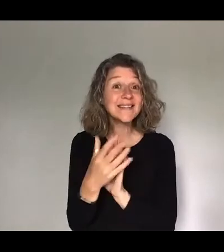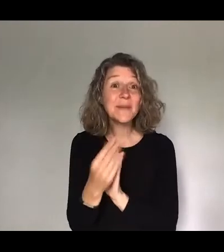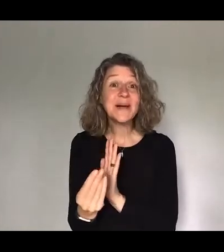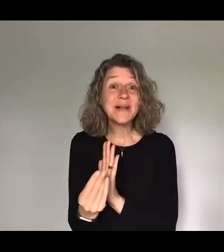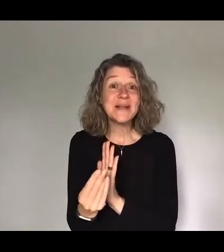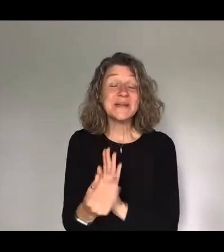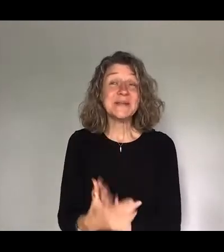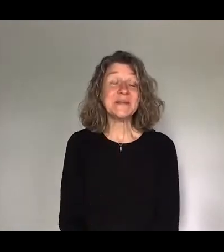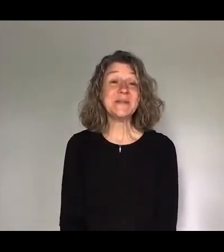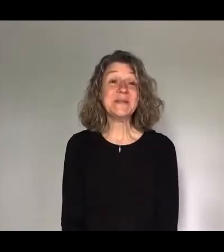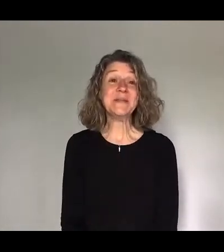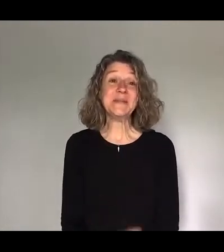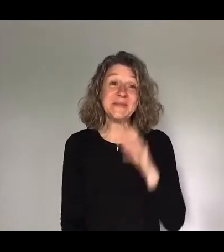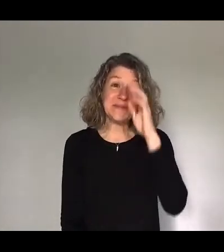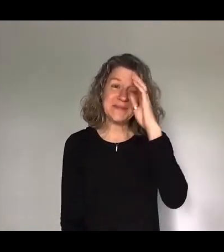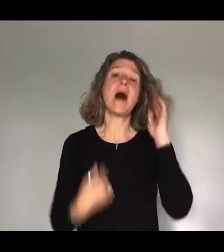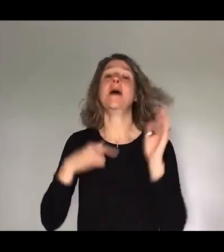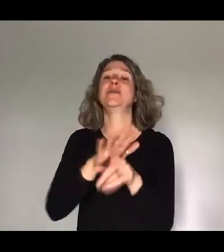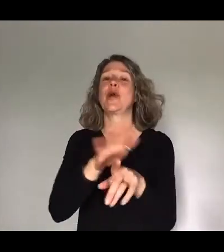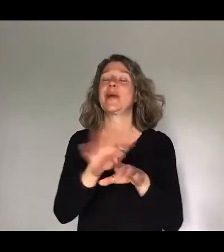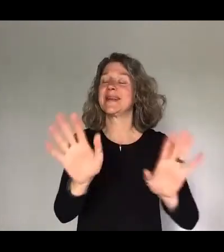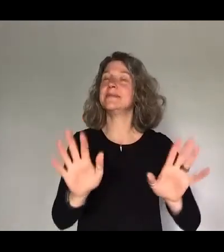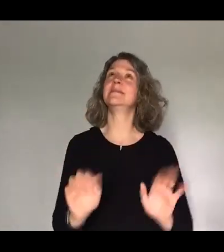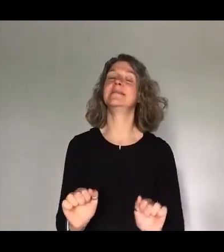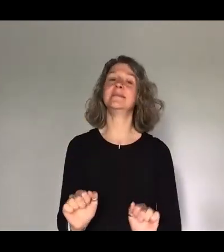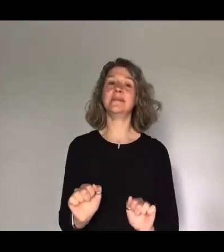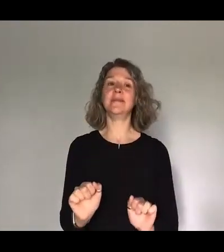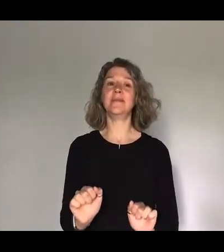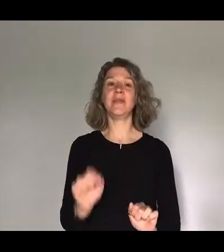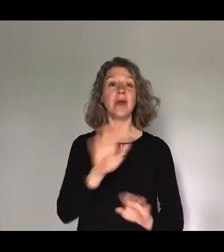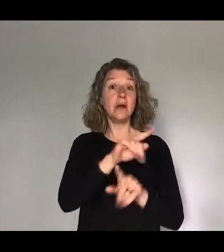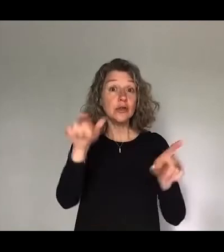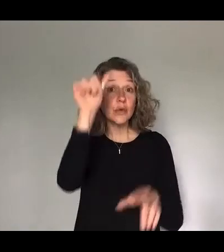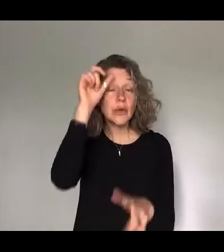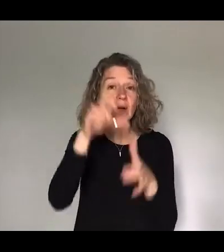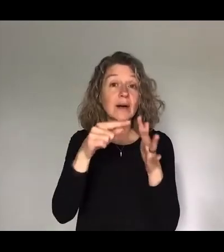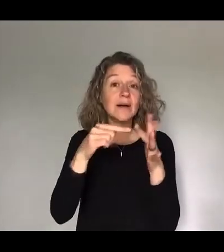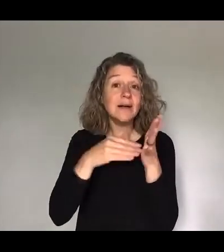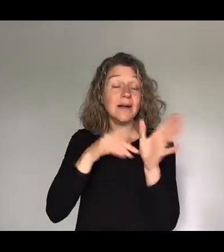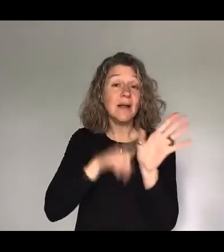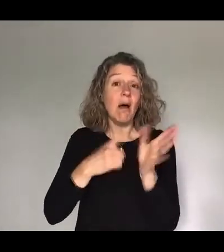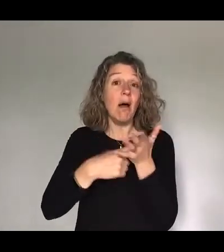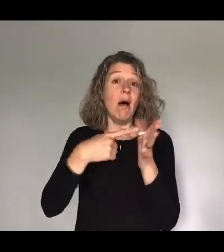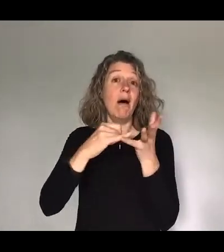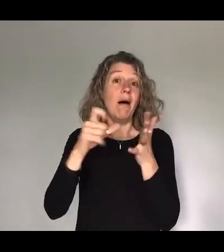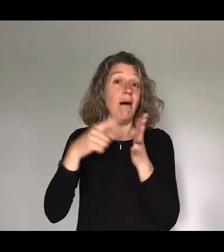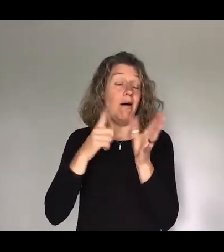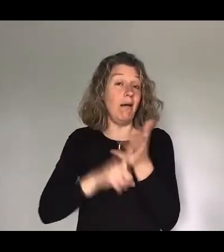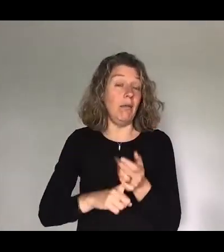I was joking but I now okay does anyone know Dizzy Rascal okay I'm ready what's up